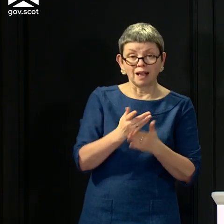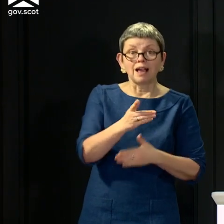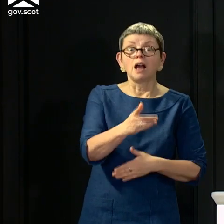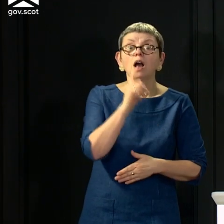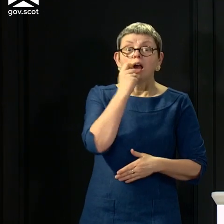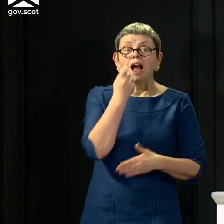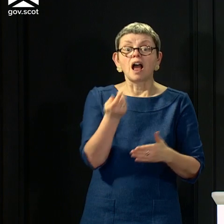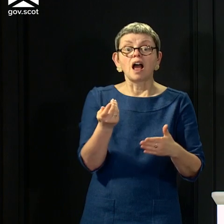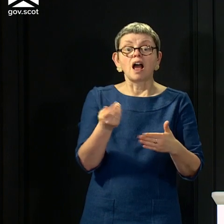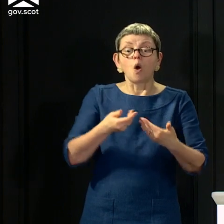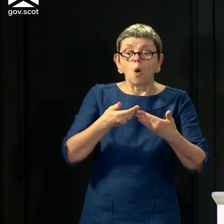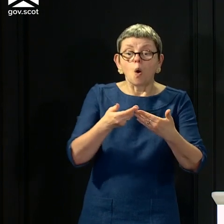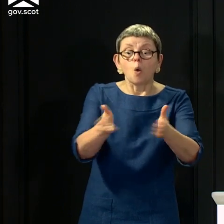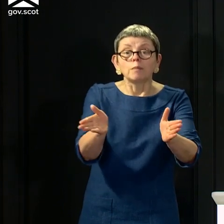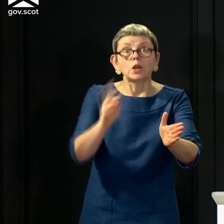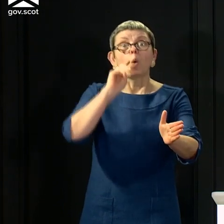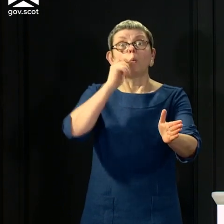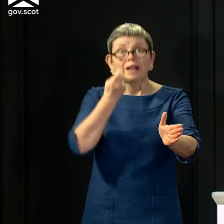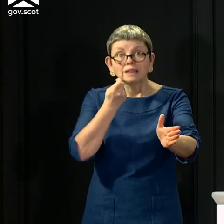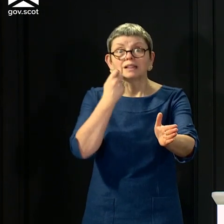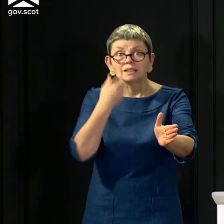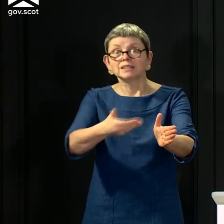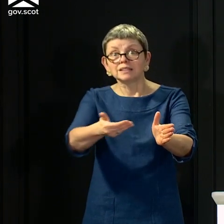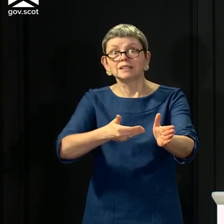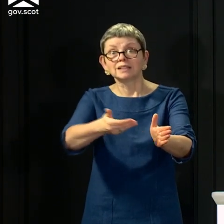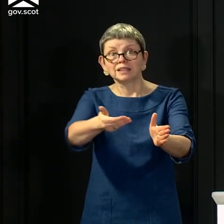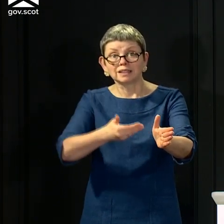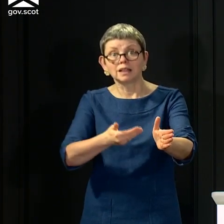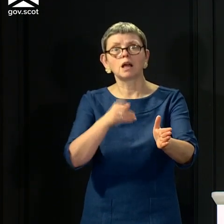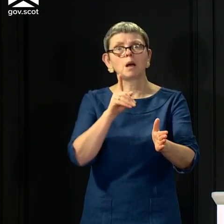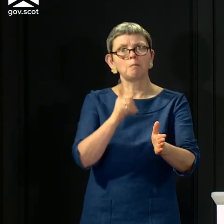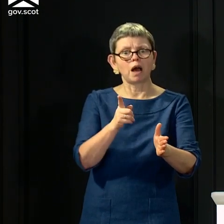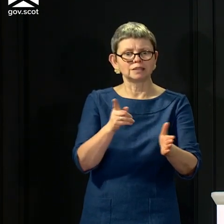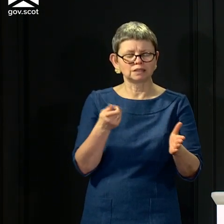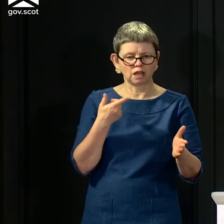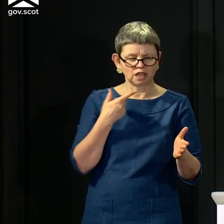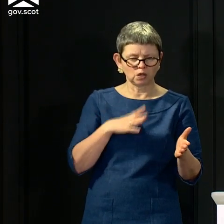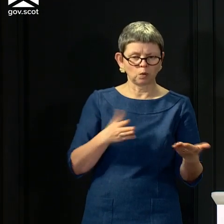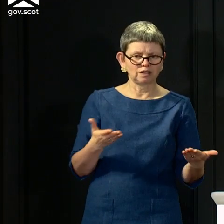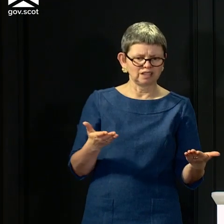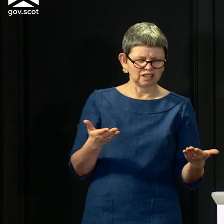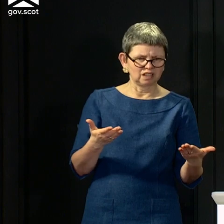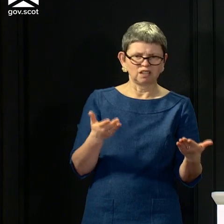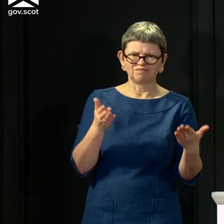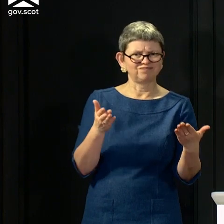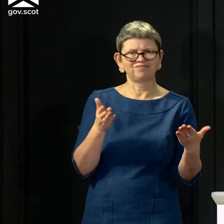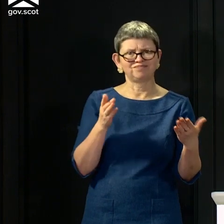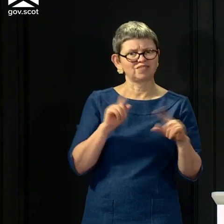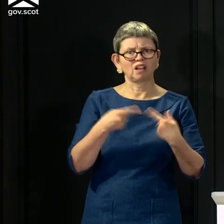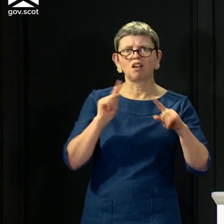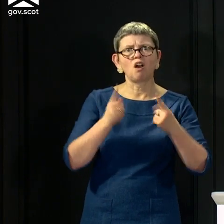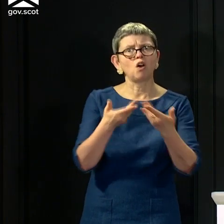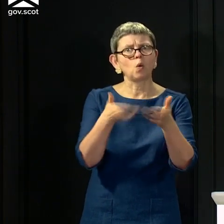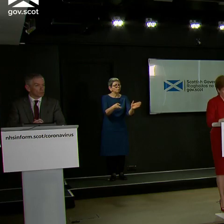to keep it there and I want it to get brighter every day. I don't want one day for us to find that it has gone out because we've taken our foot off the pedal too